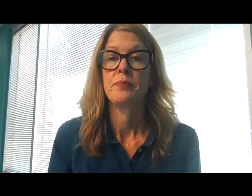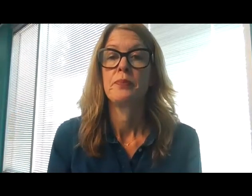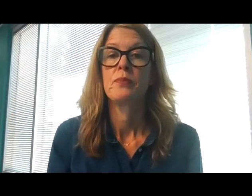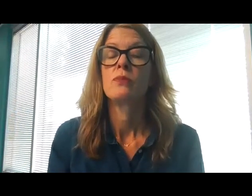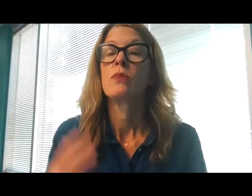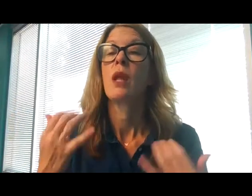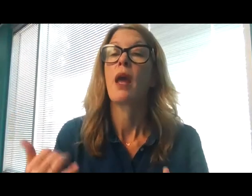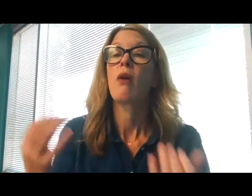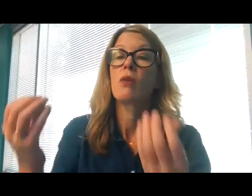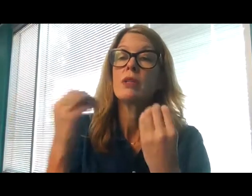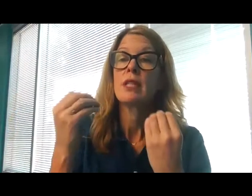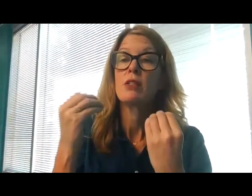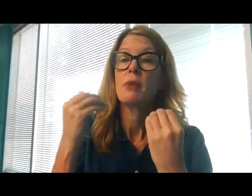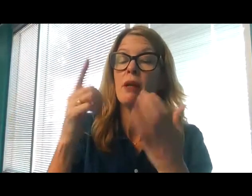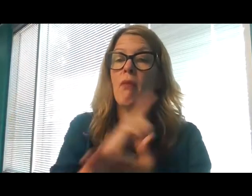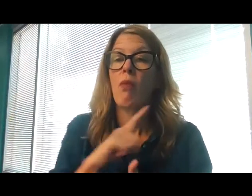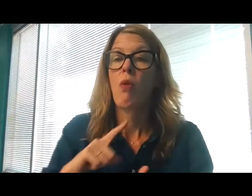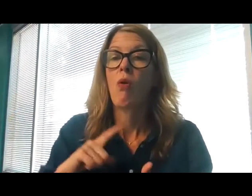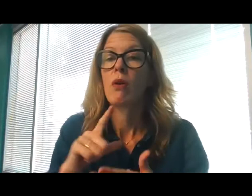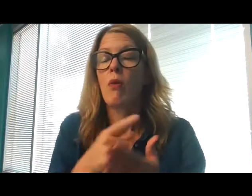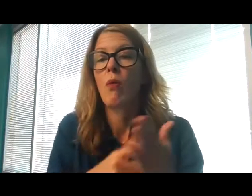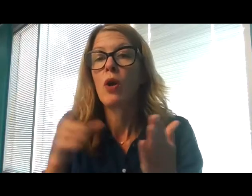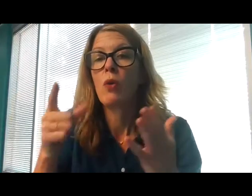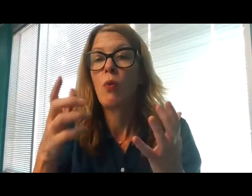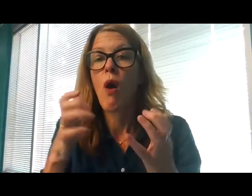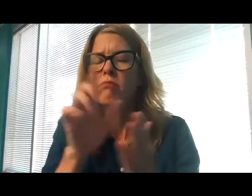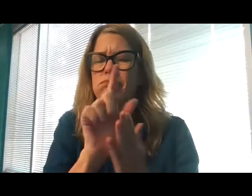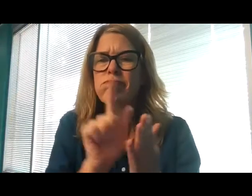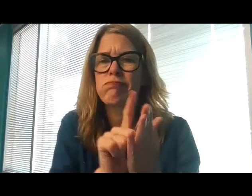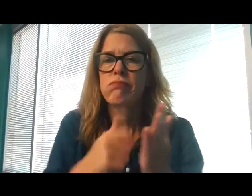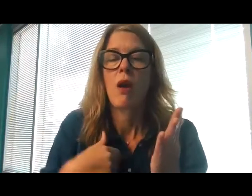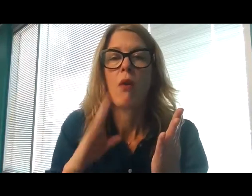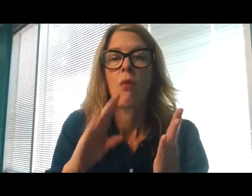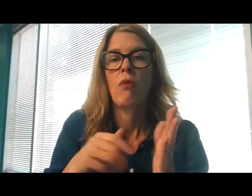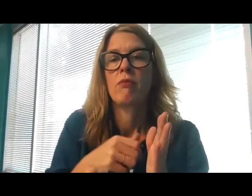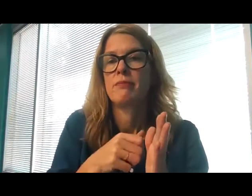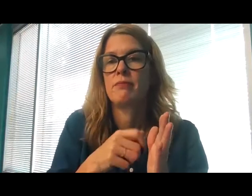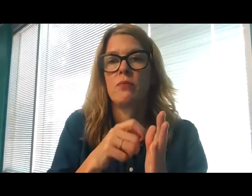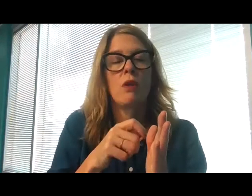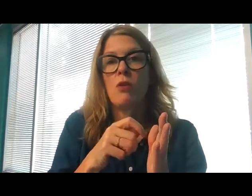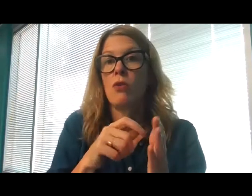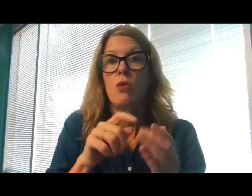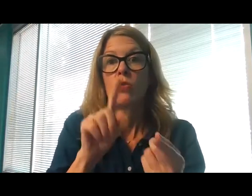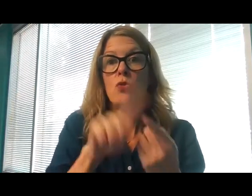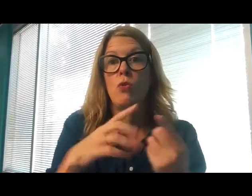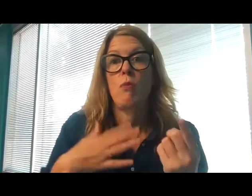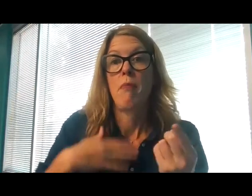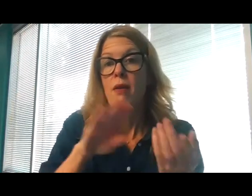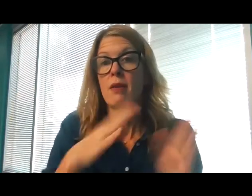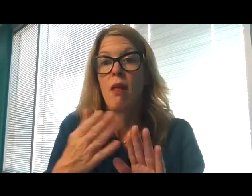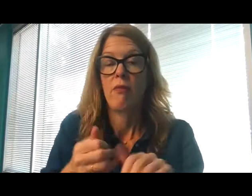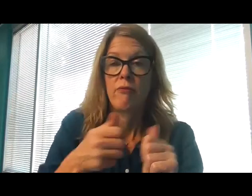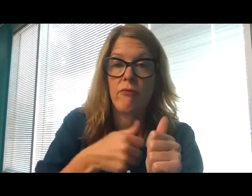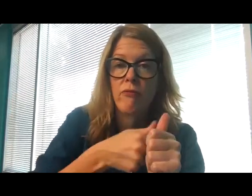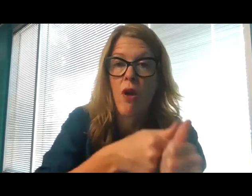Teach me, O Lord, the way of your statutes, and I shall keep it to the end. Give me understanding, and I